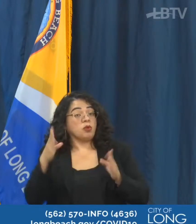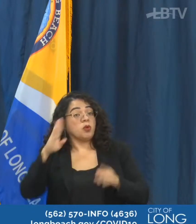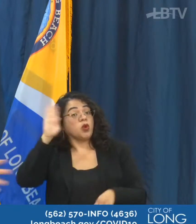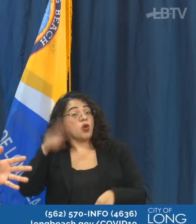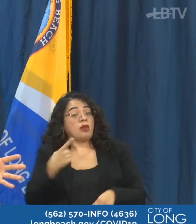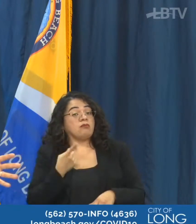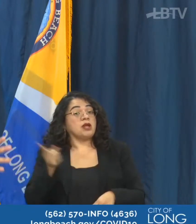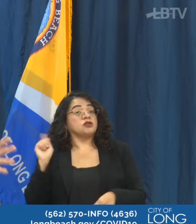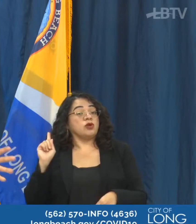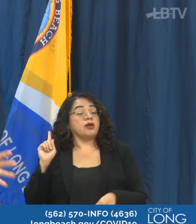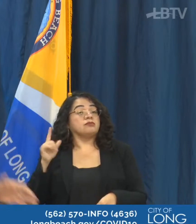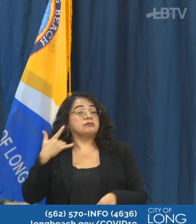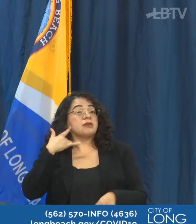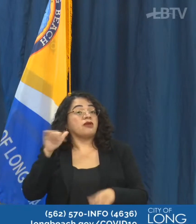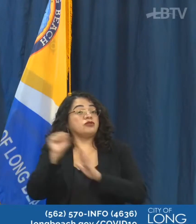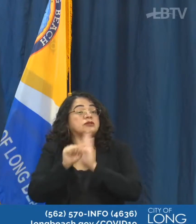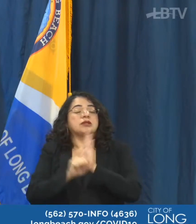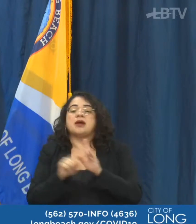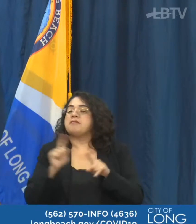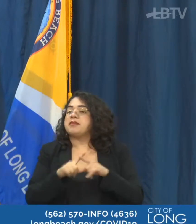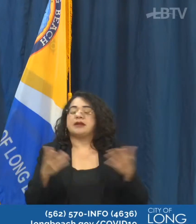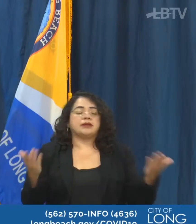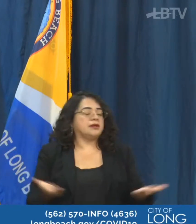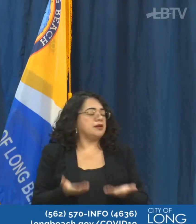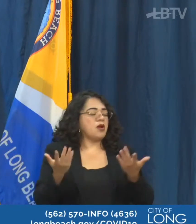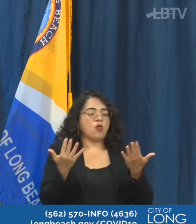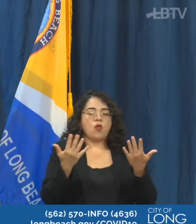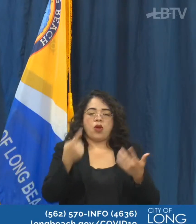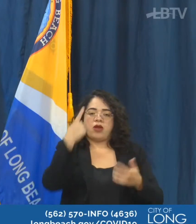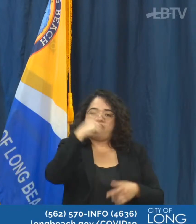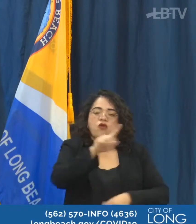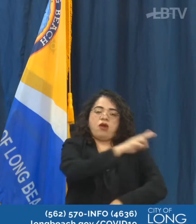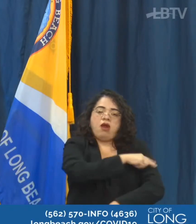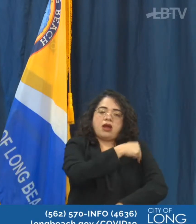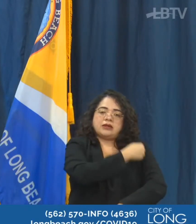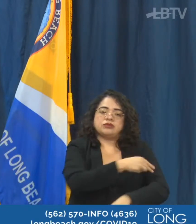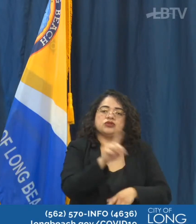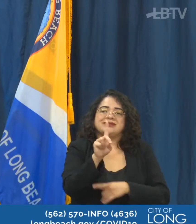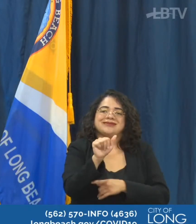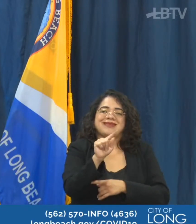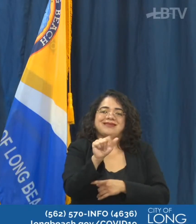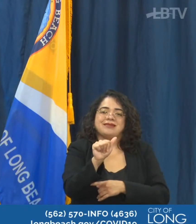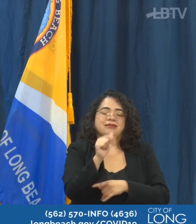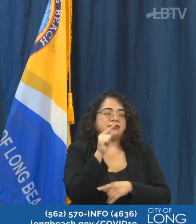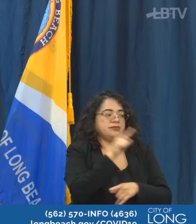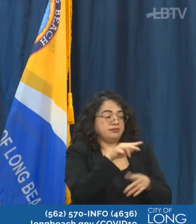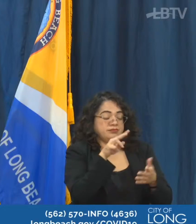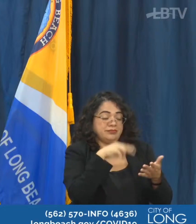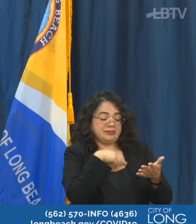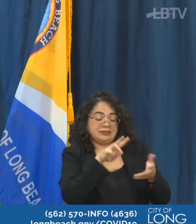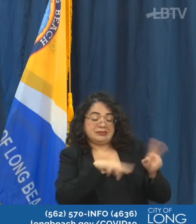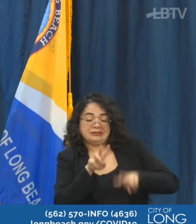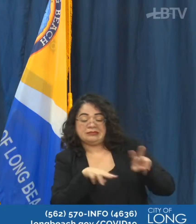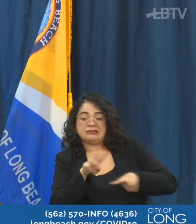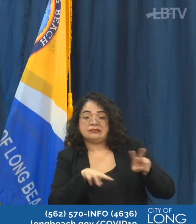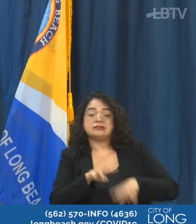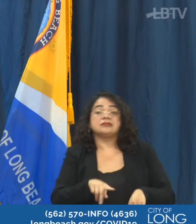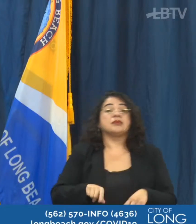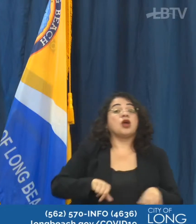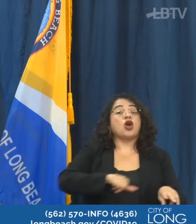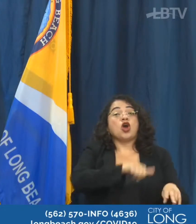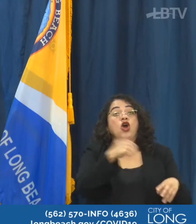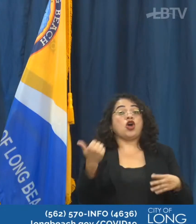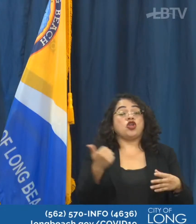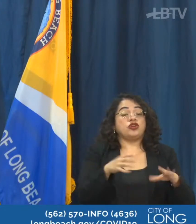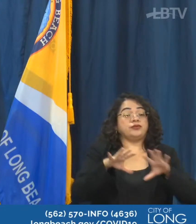felt we needed to see another week's worth of hospital data. The other industry specific that will be allowed